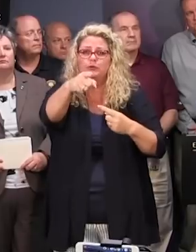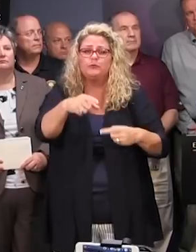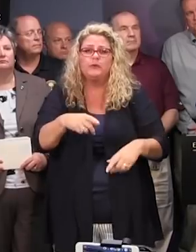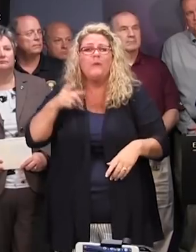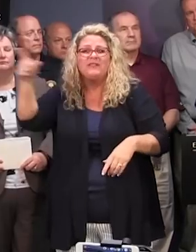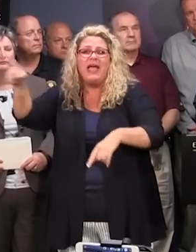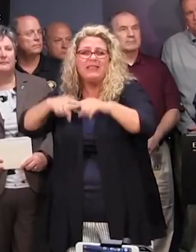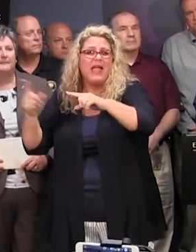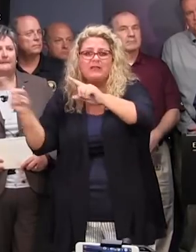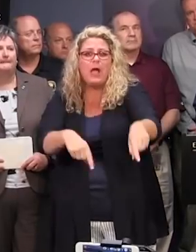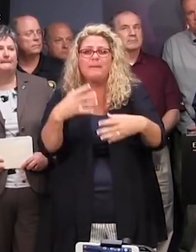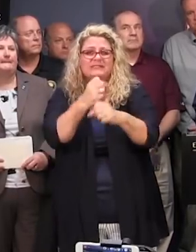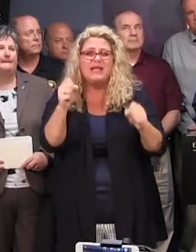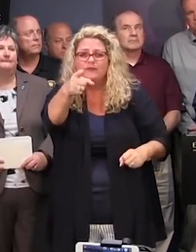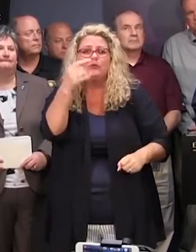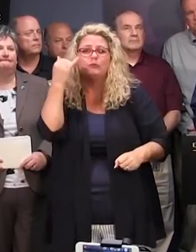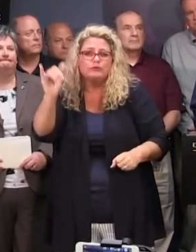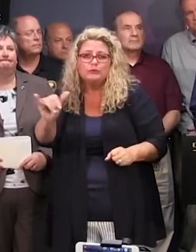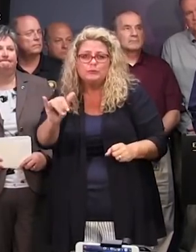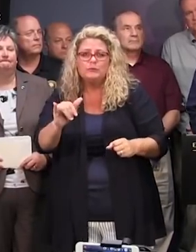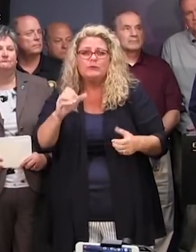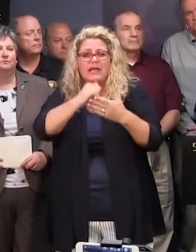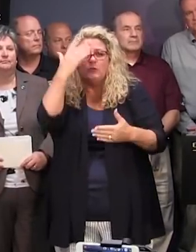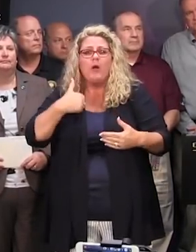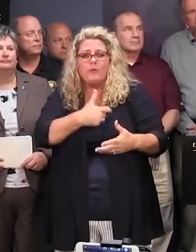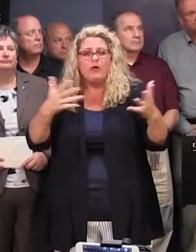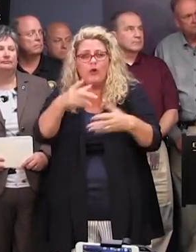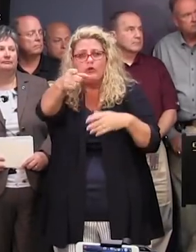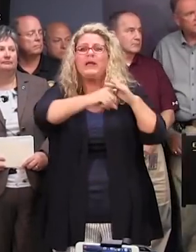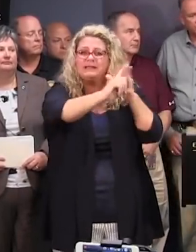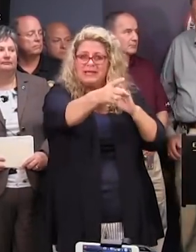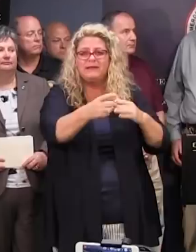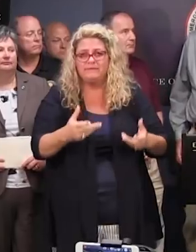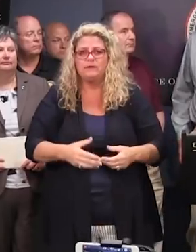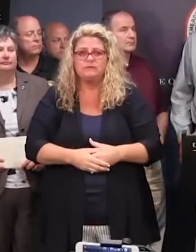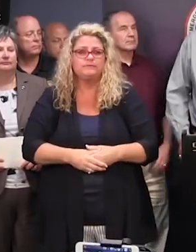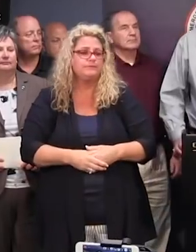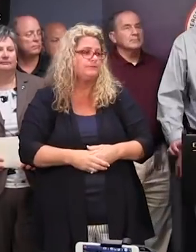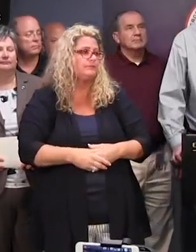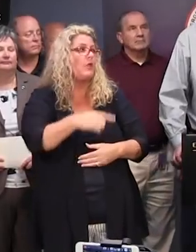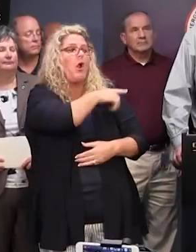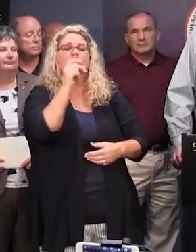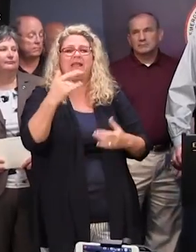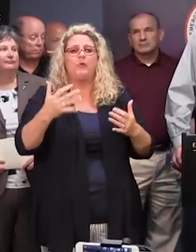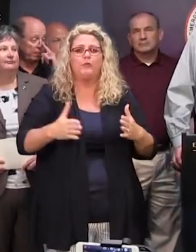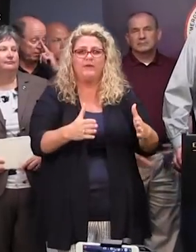urging people to leave from these evacuation, evacuation zones. Just about the rivers, please. Yes, sir.